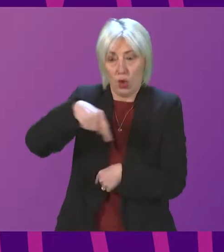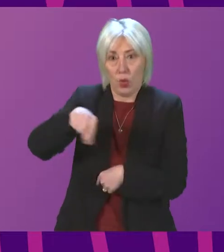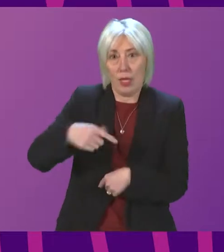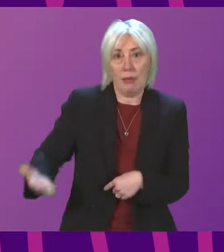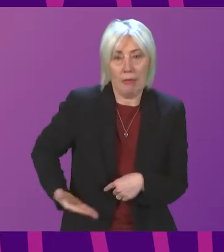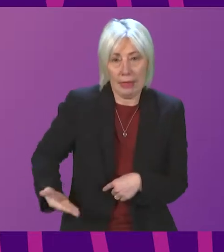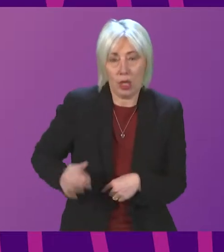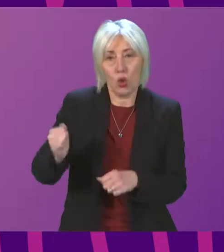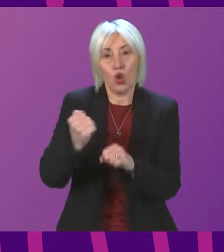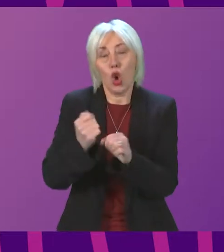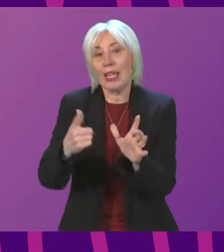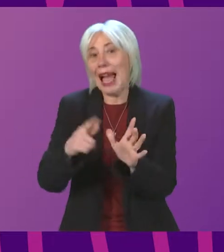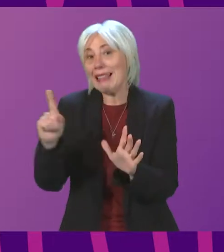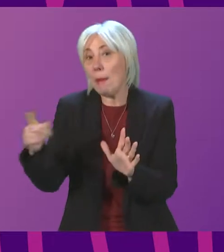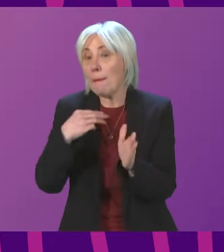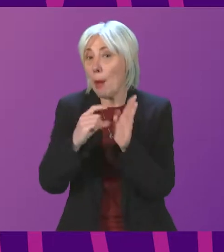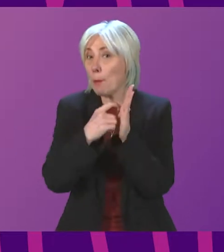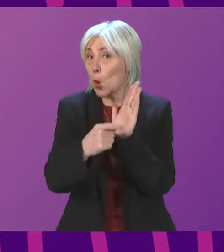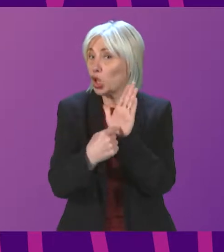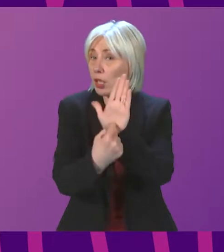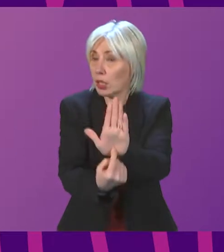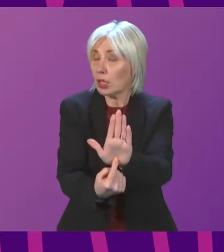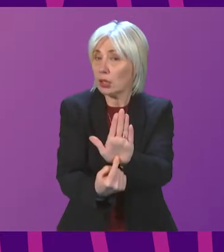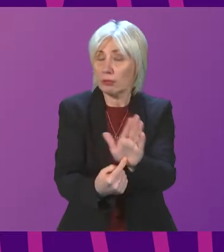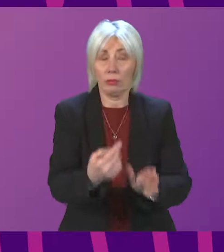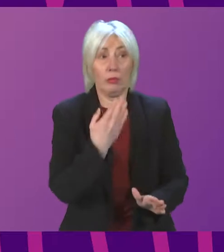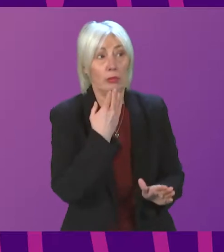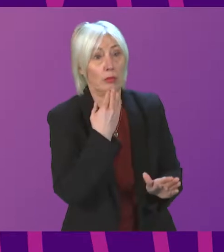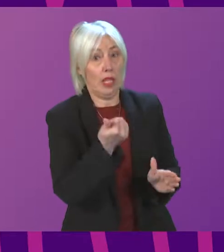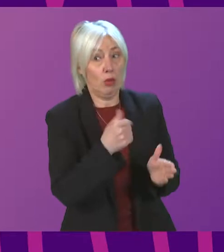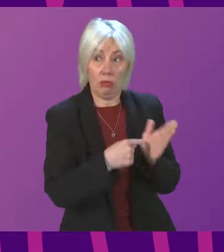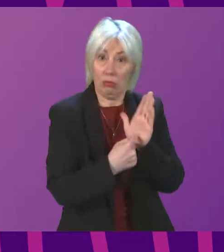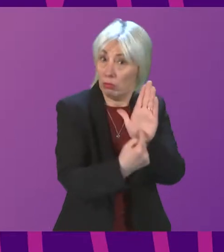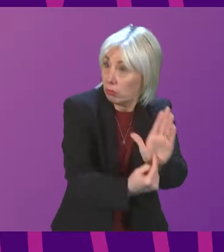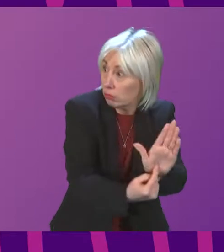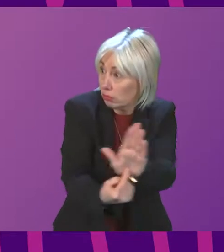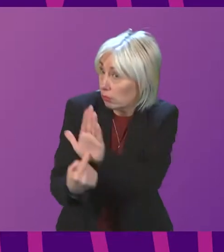I call on George Adam to move the motion. Thank you, President Officer. Anne moved.